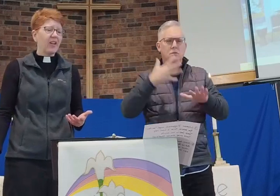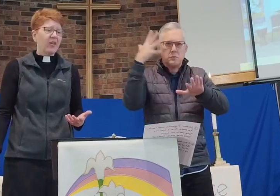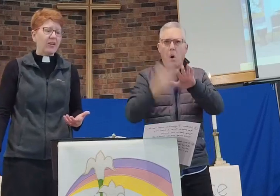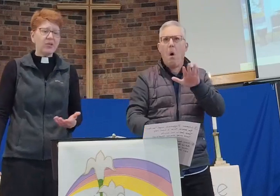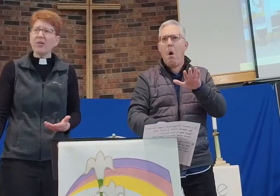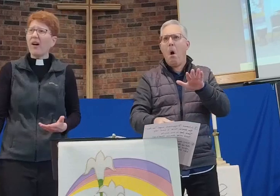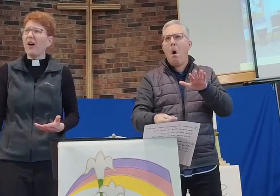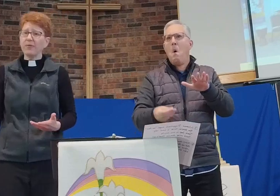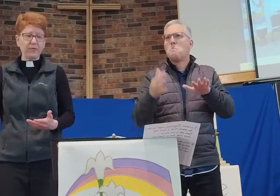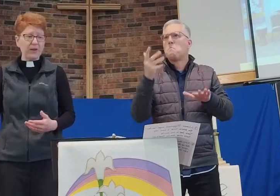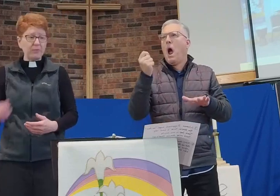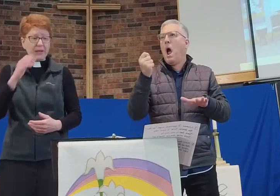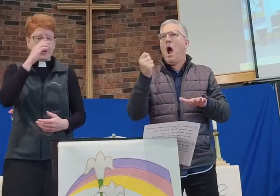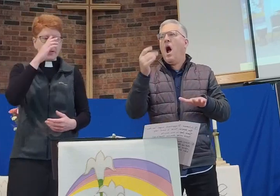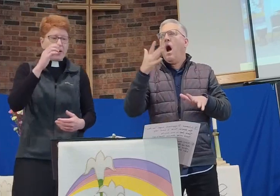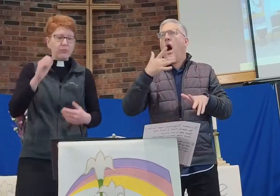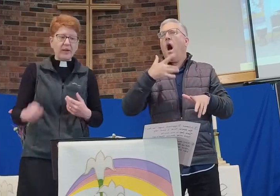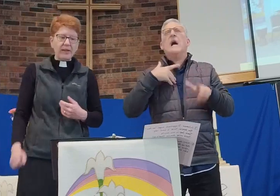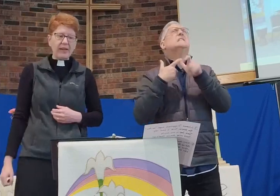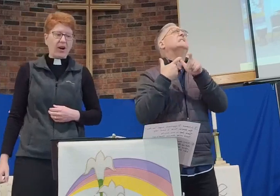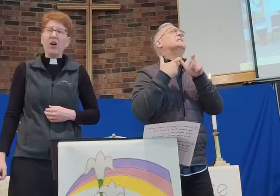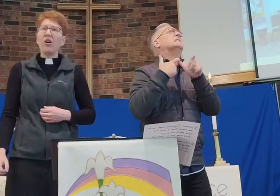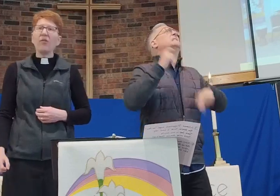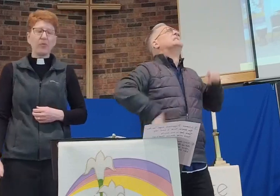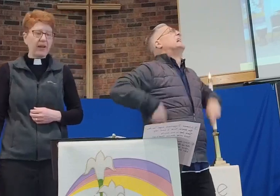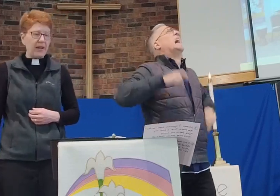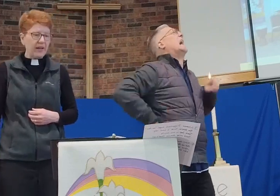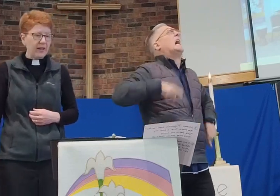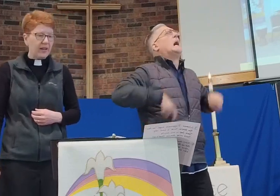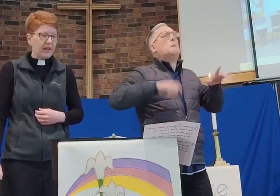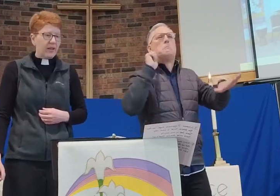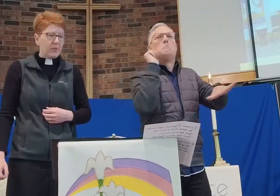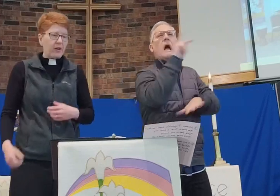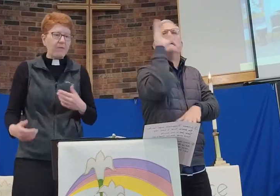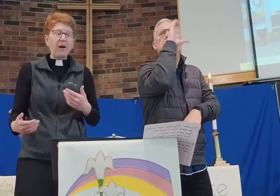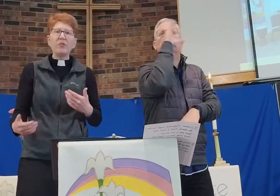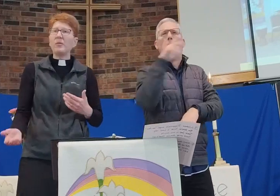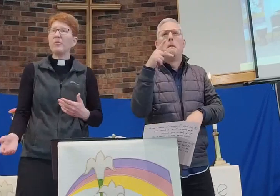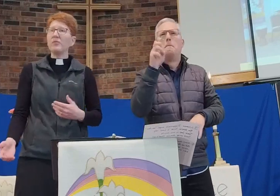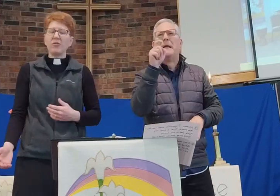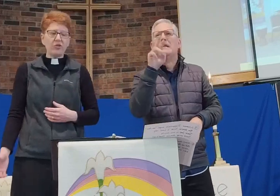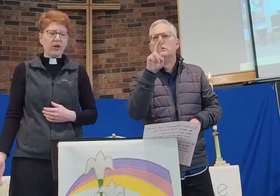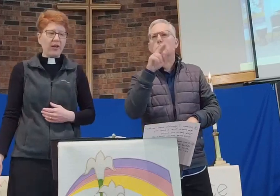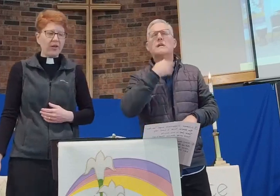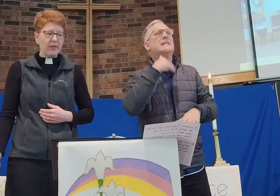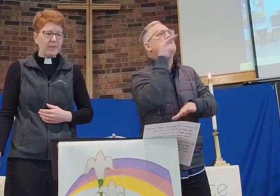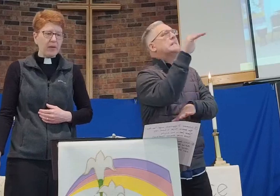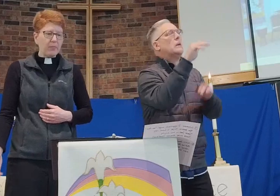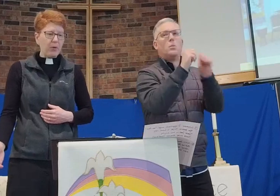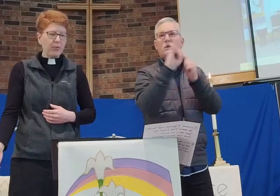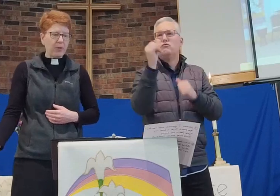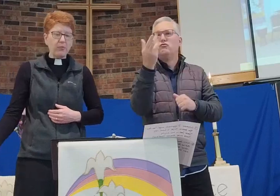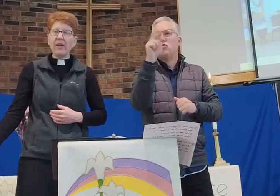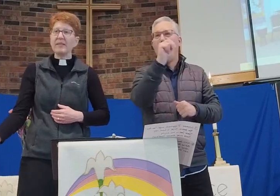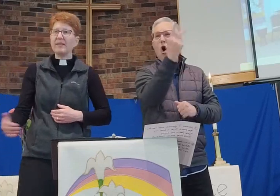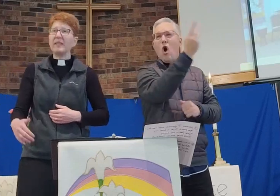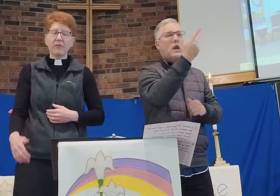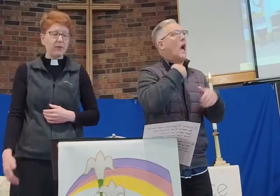I took off to find Peter, running all the way. When I found him, he was with John. Both of them ran to see them for